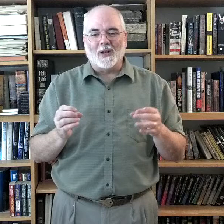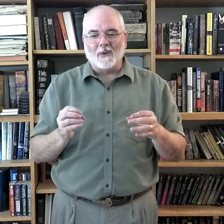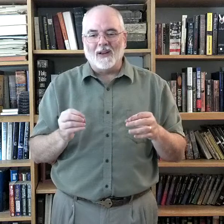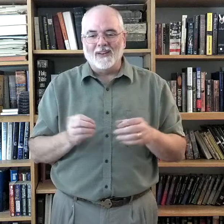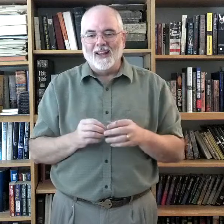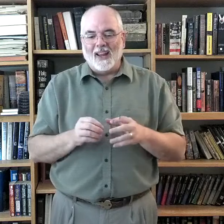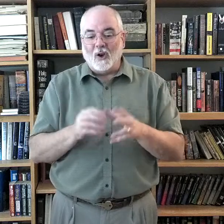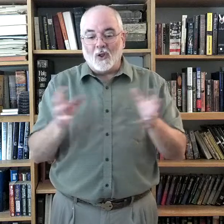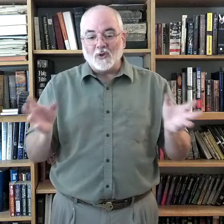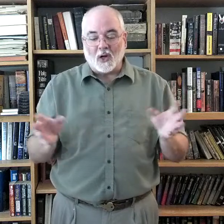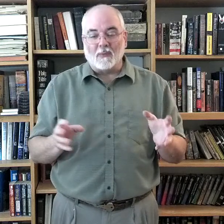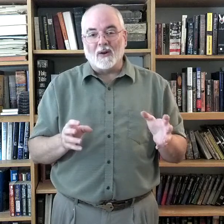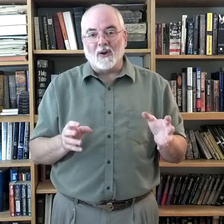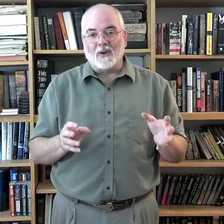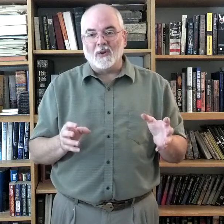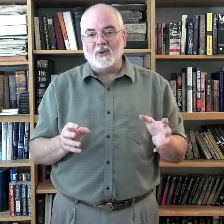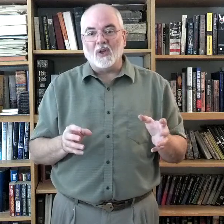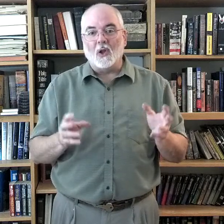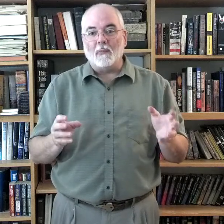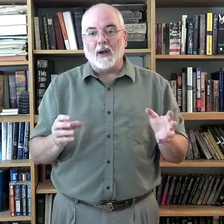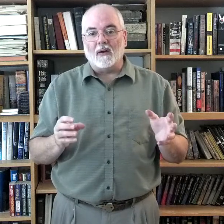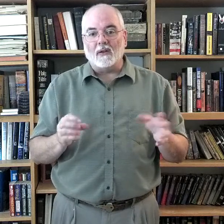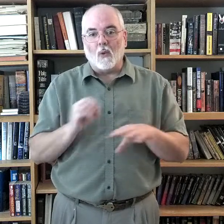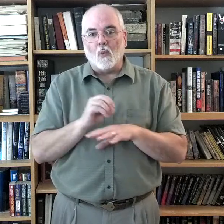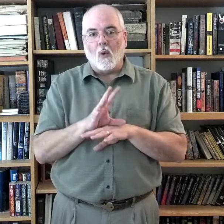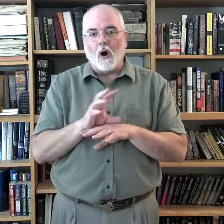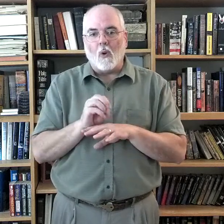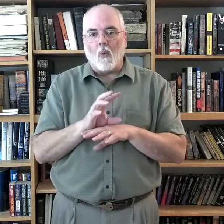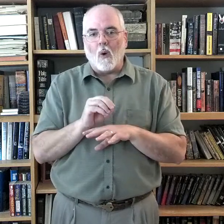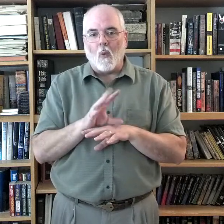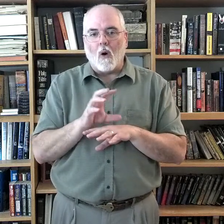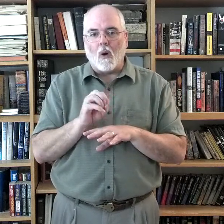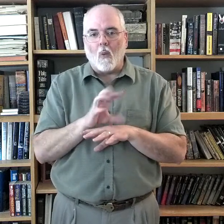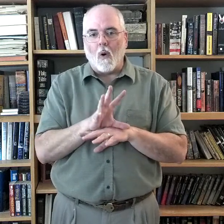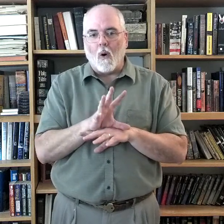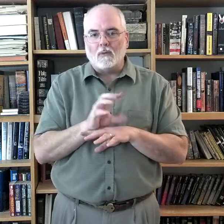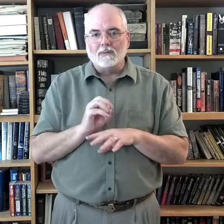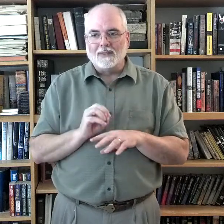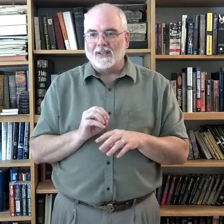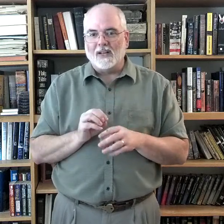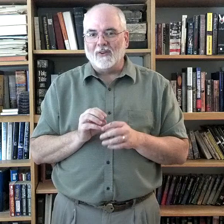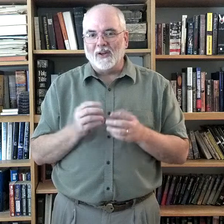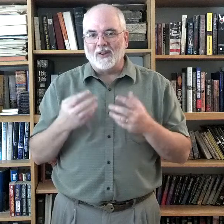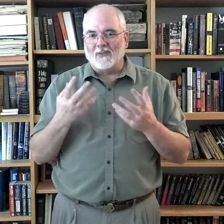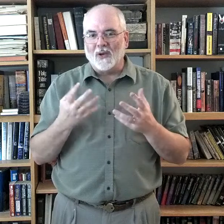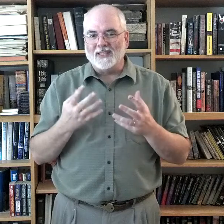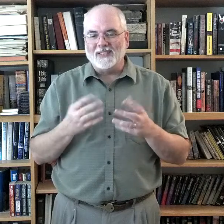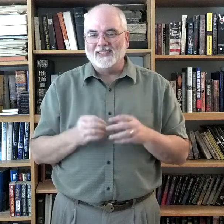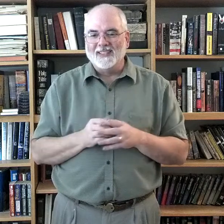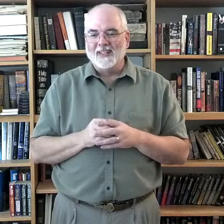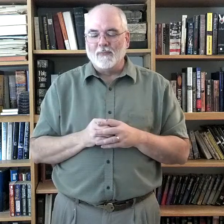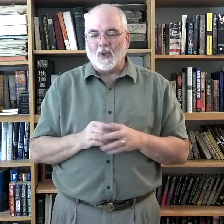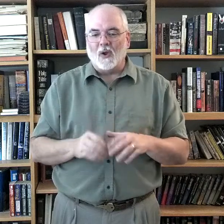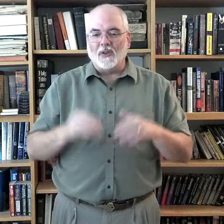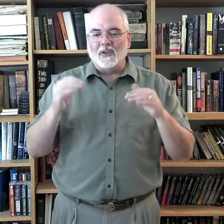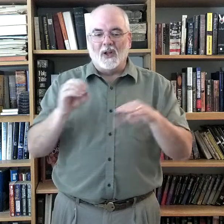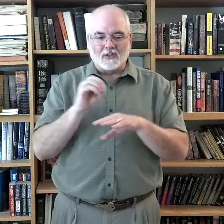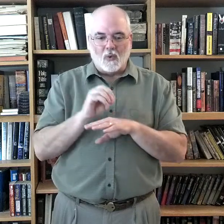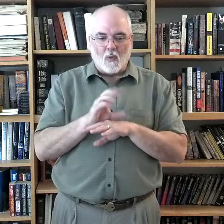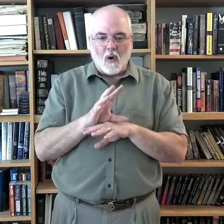Brown. In all the Charlie Brown cartoons, all the parents go wah, wah, wah, wah. You never hear their voices. All the adults go wah,